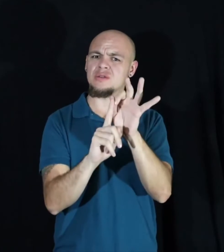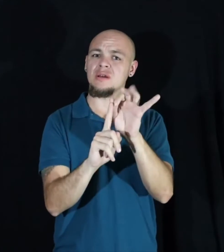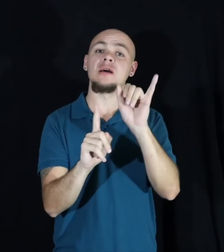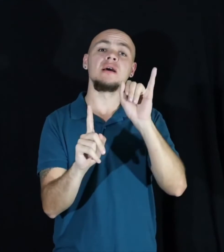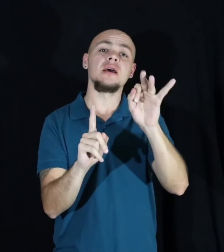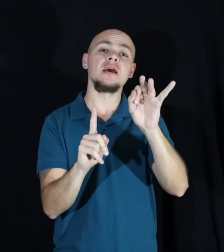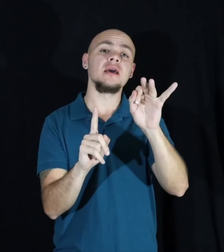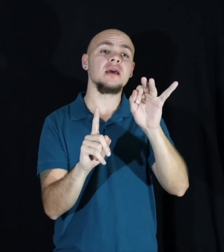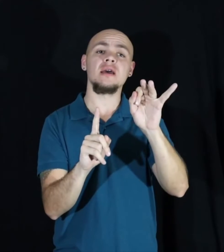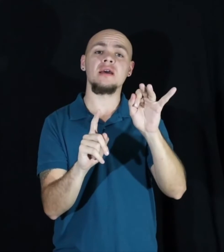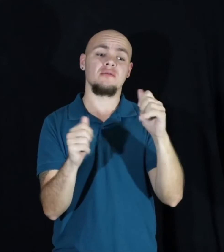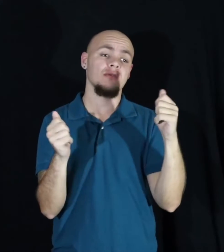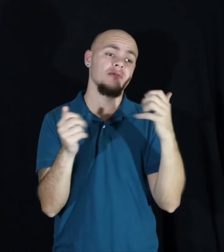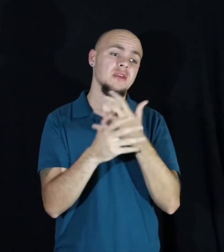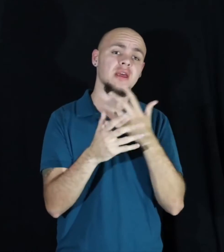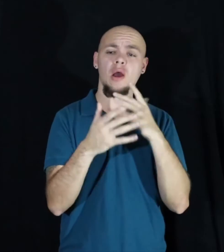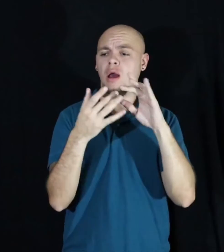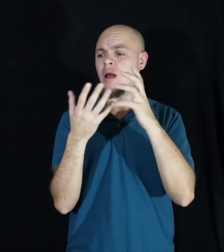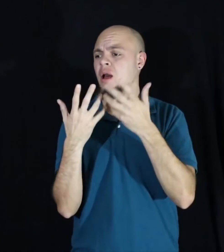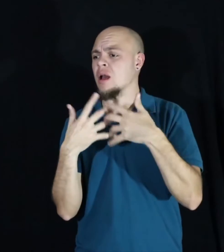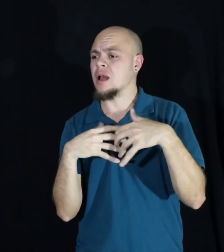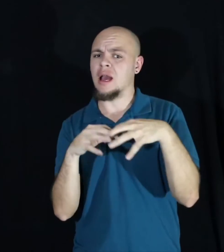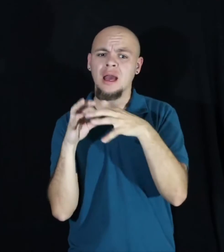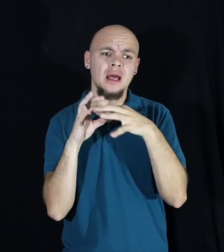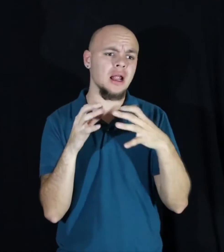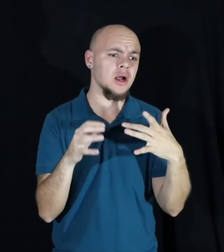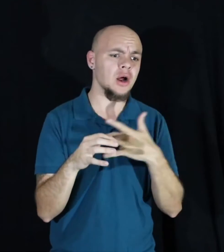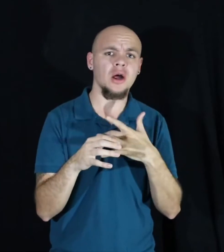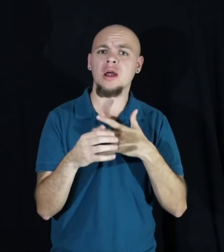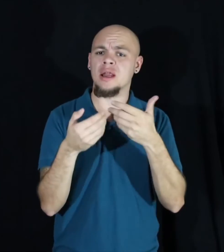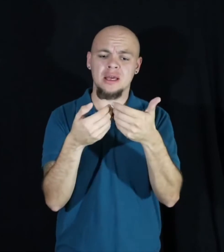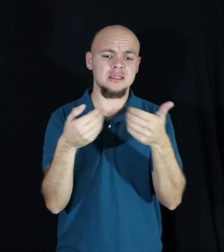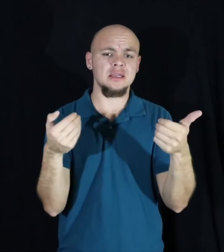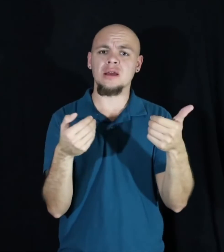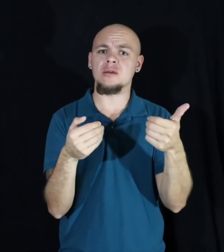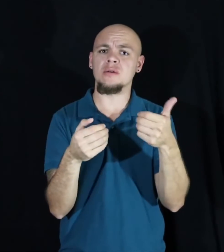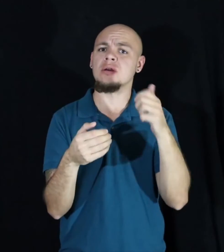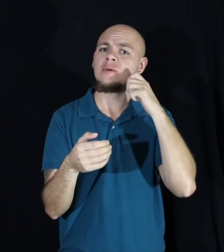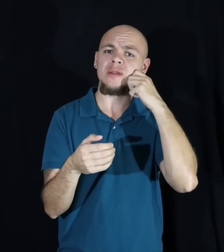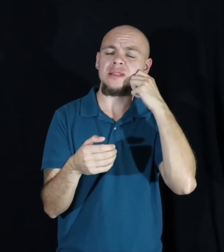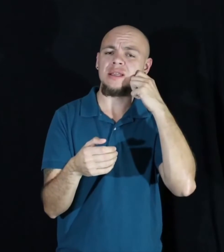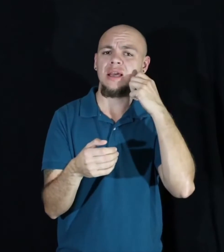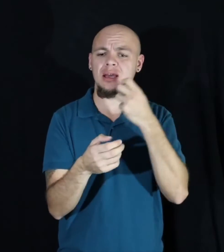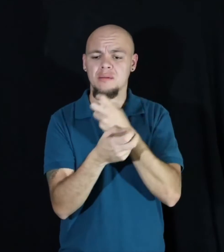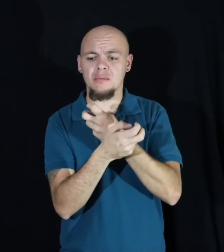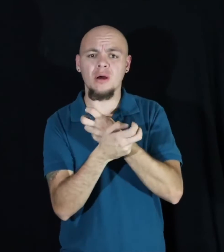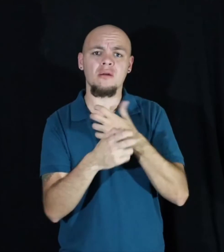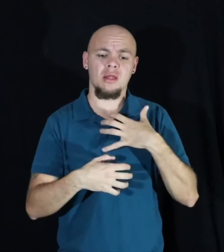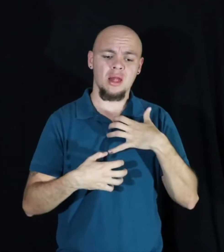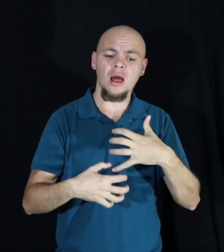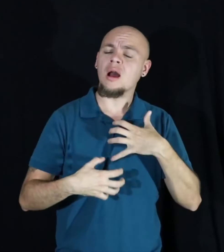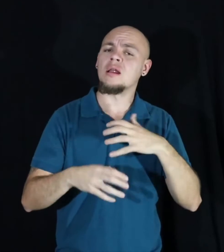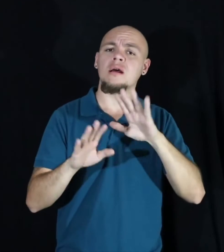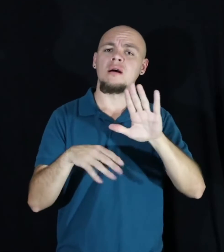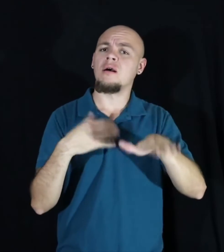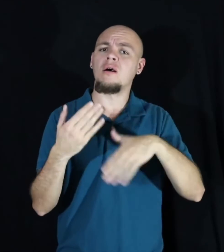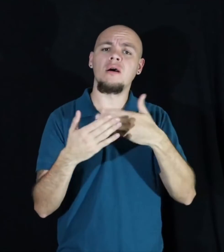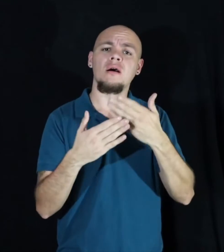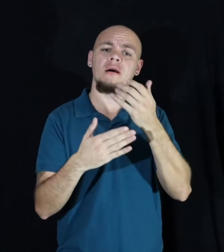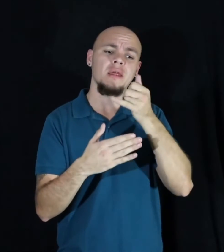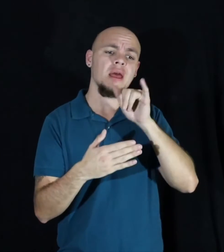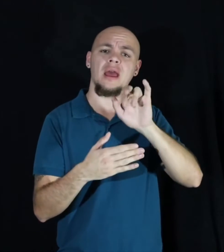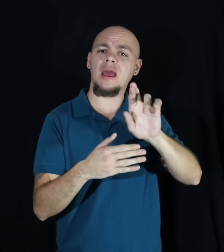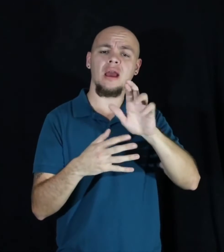endless fear between all of our connecting hearts, there's no actual segregation between our skin, bones, and lungs. We're breathing the same